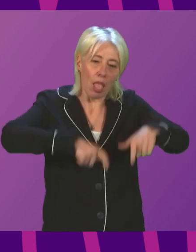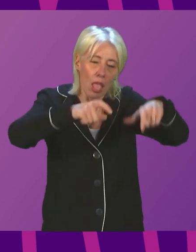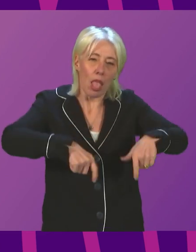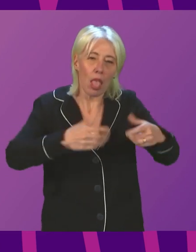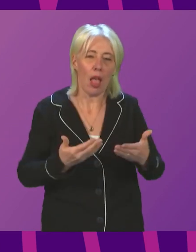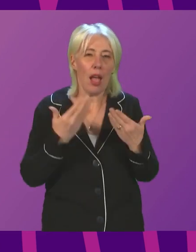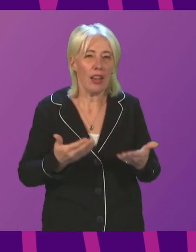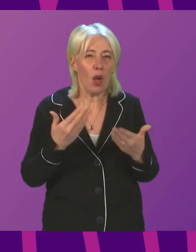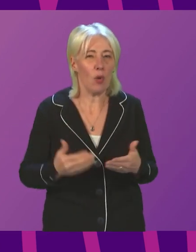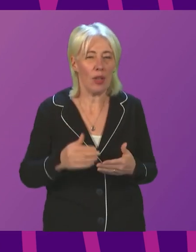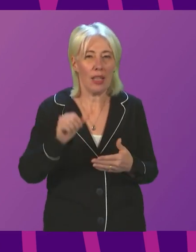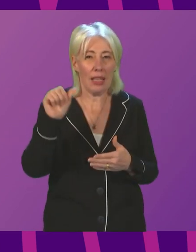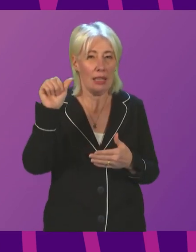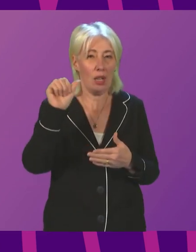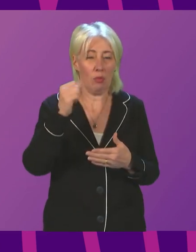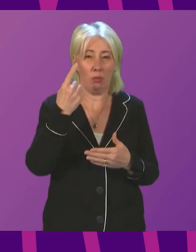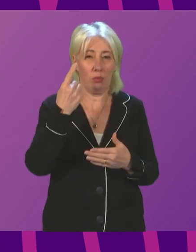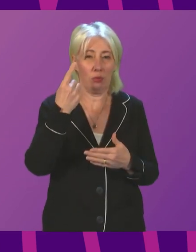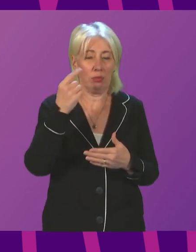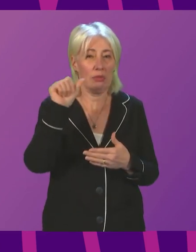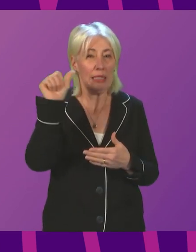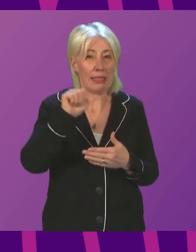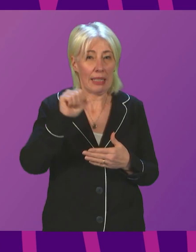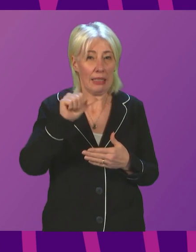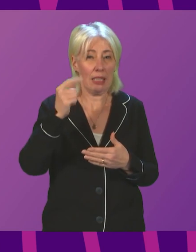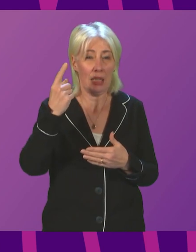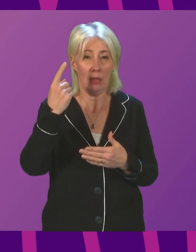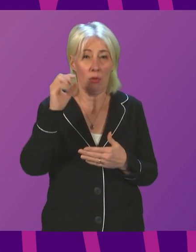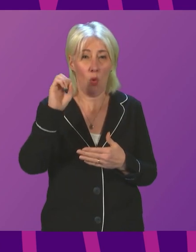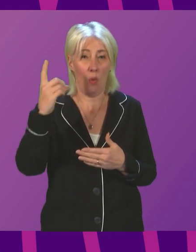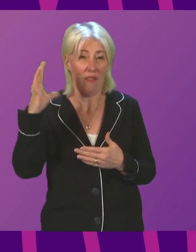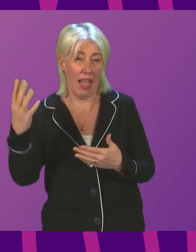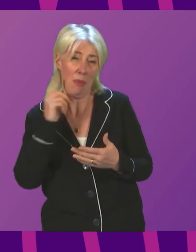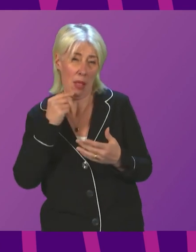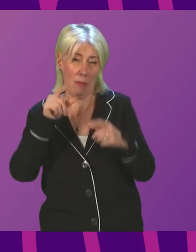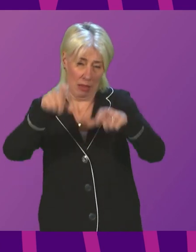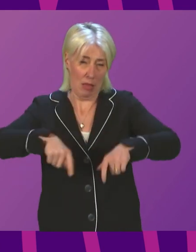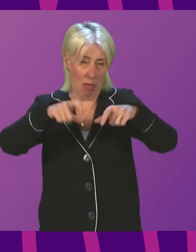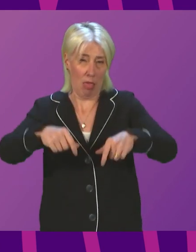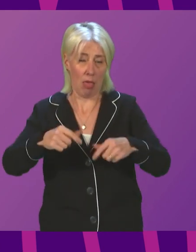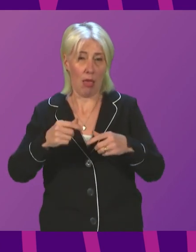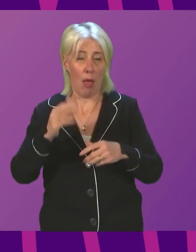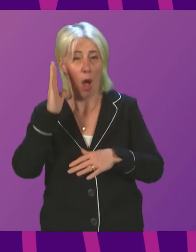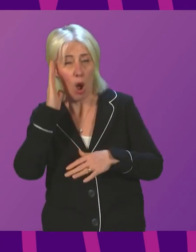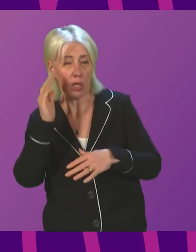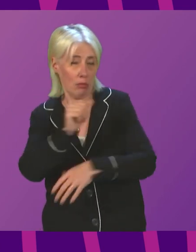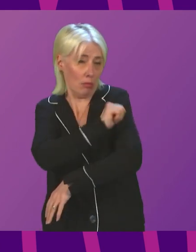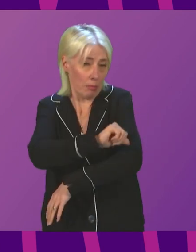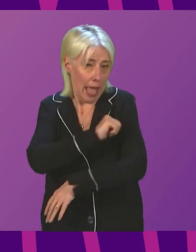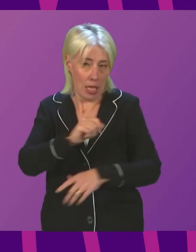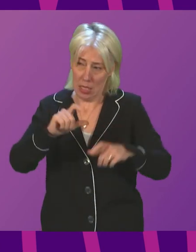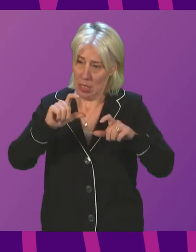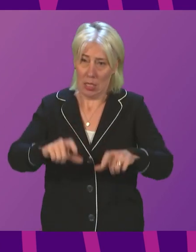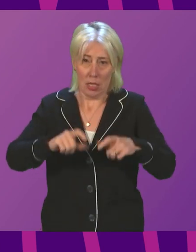,615 medically fit people with no place to go. Deputy First Minister, put yourself in their shoes or the shoes